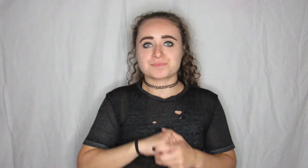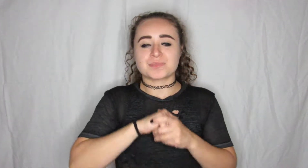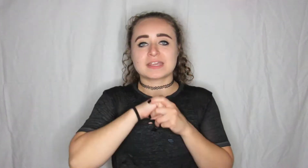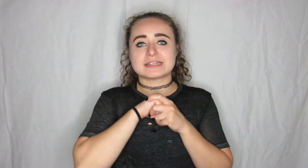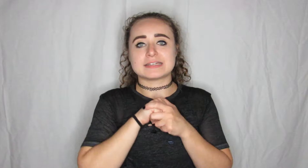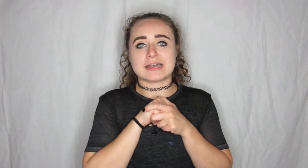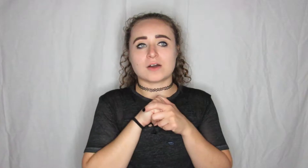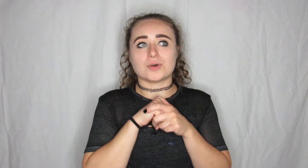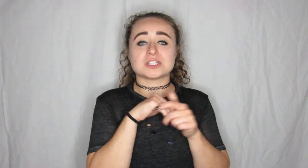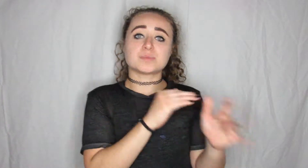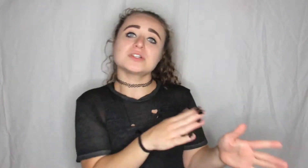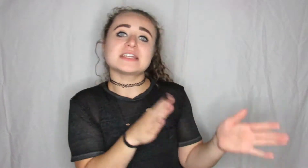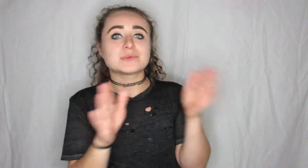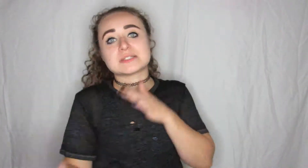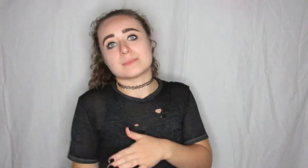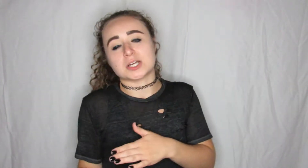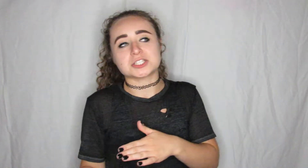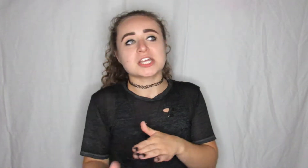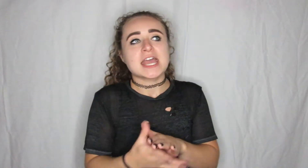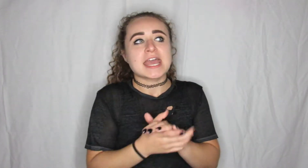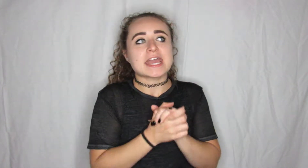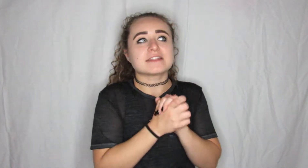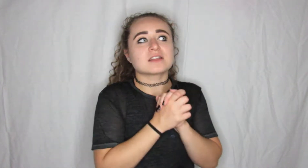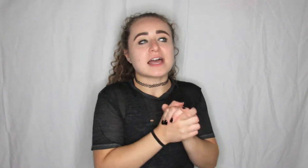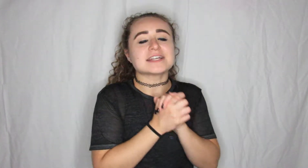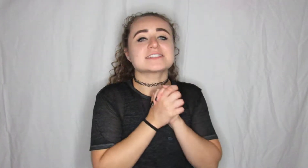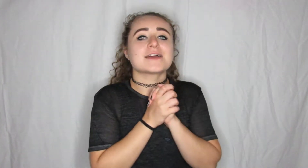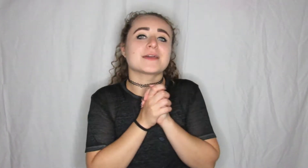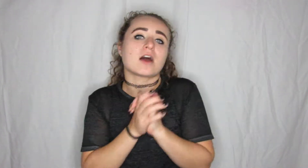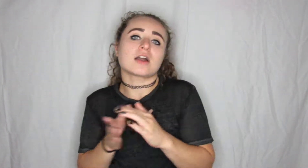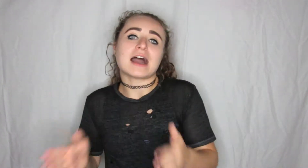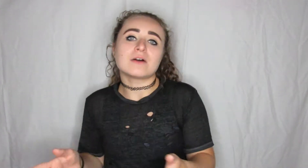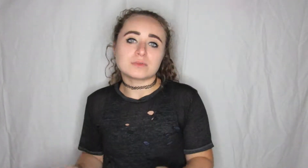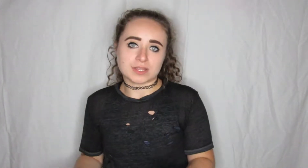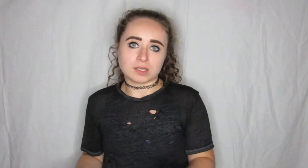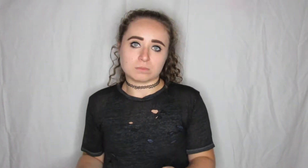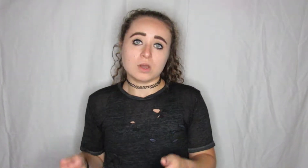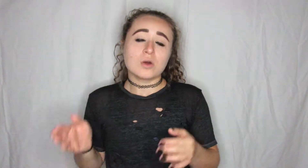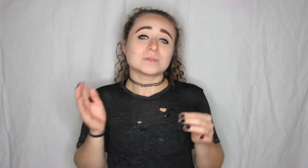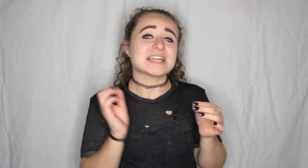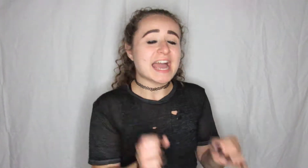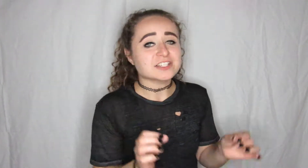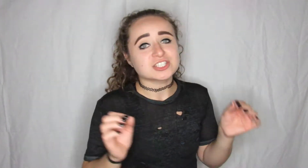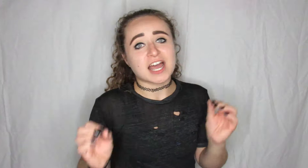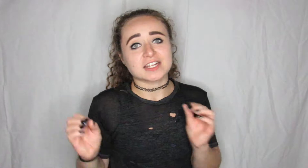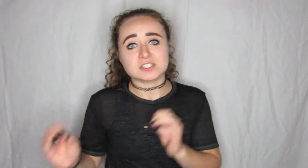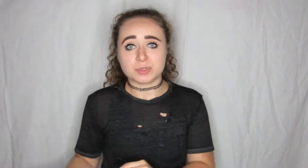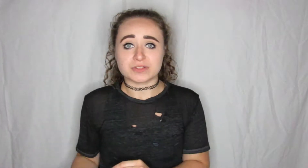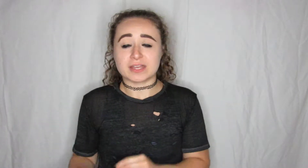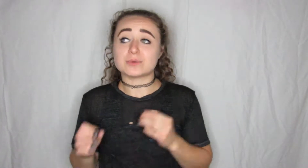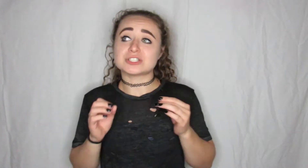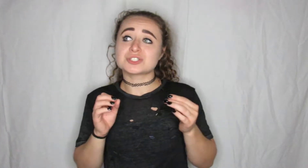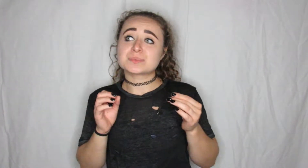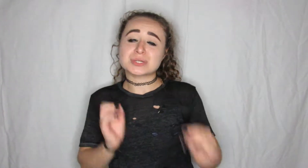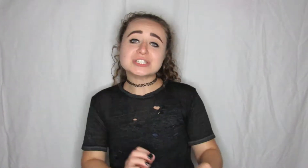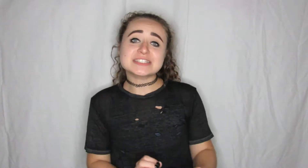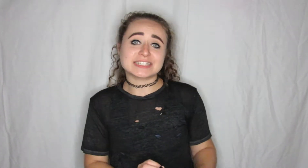now his birthday was in March and the last time I hung out with him was actually on his birthday which personally